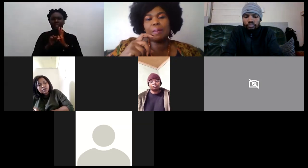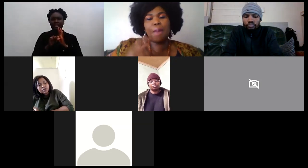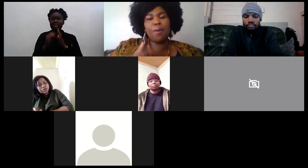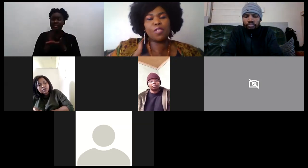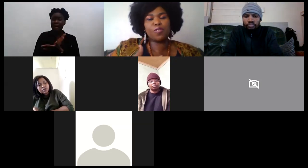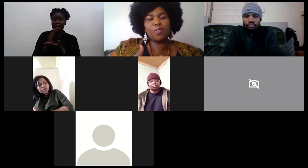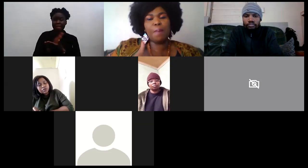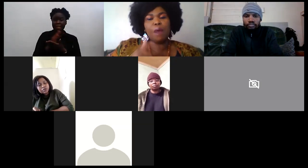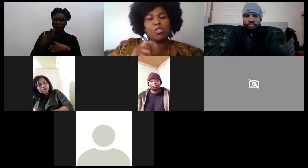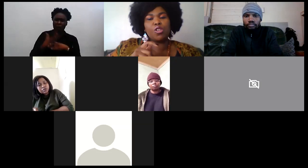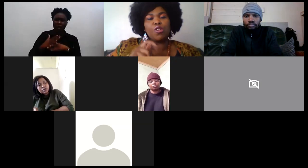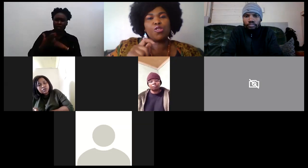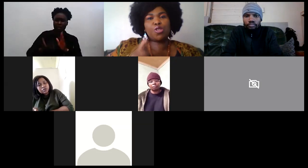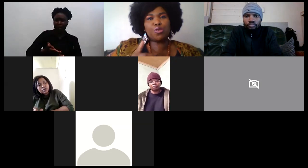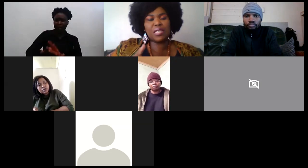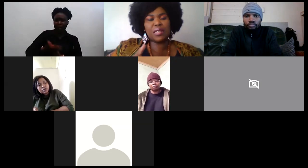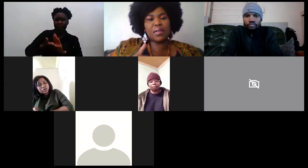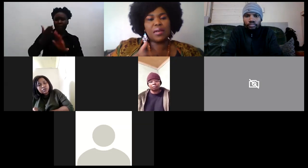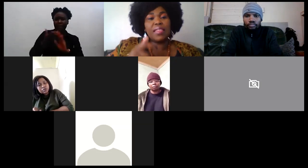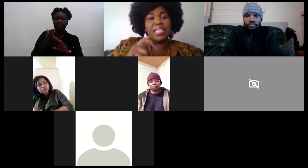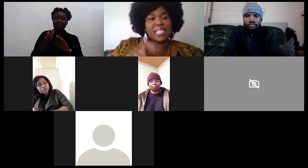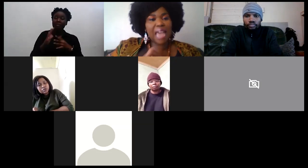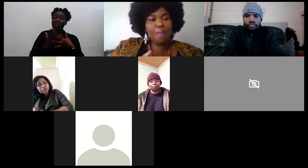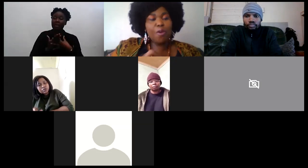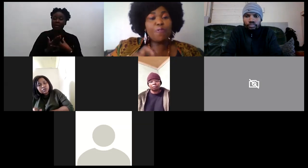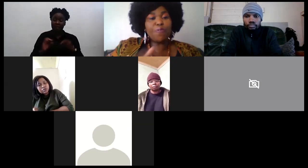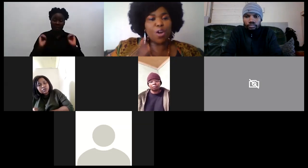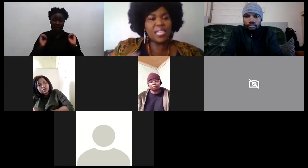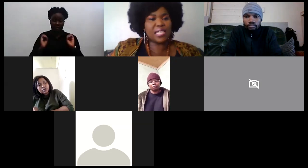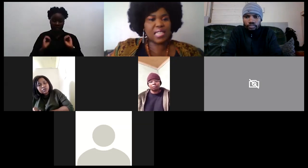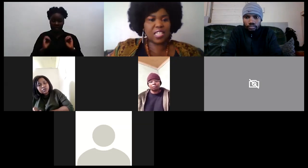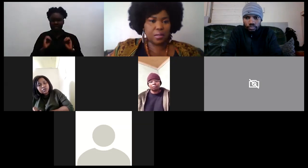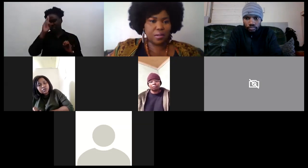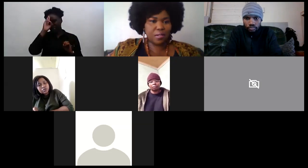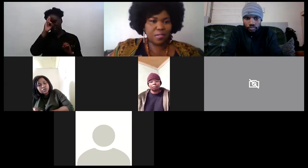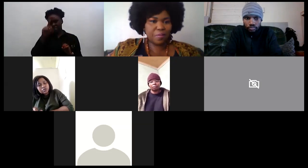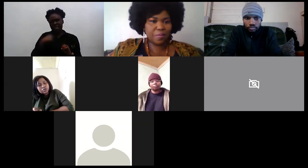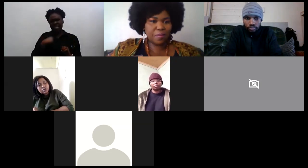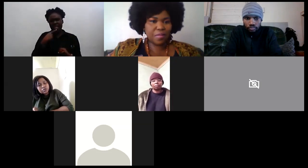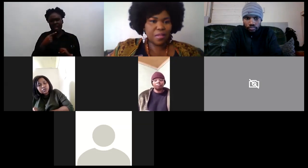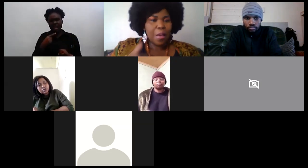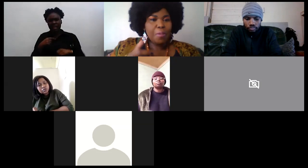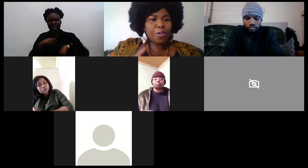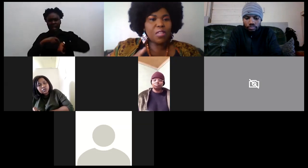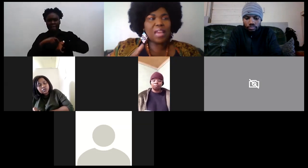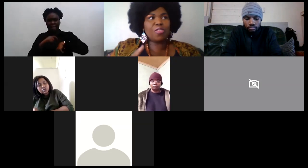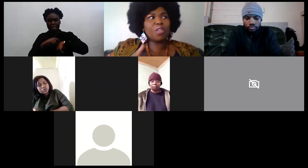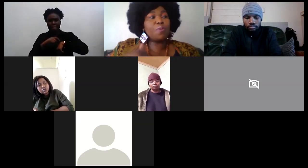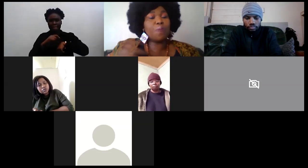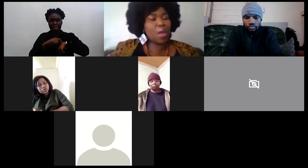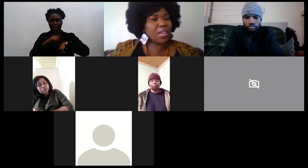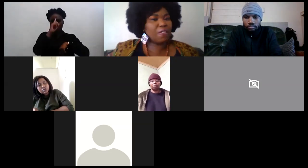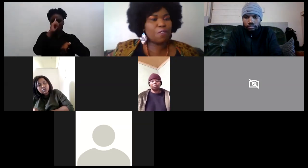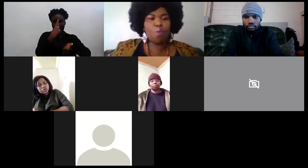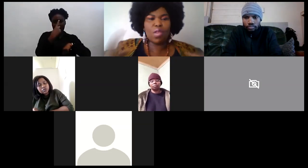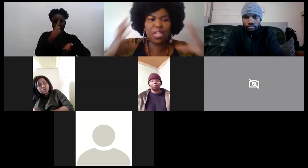purposeful about choosing this time for this session because i thought